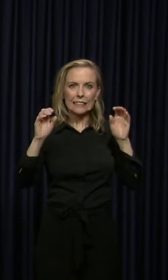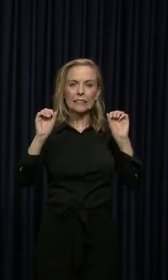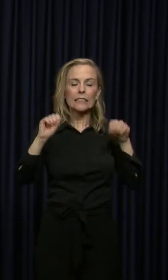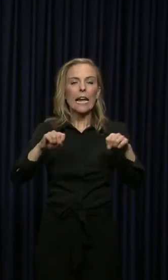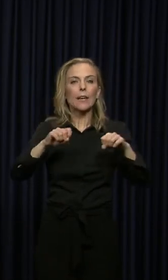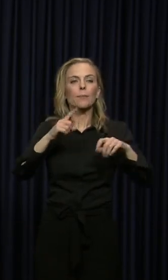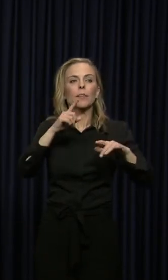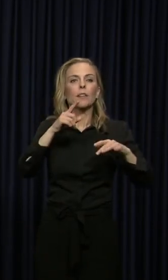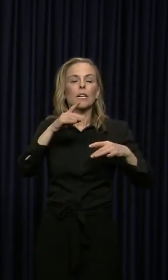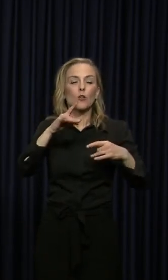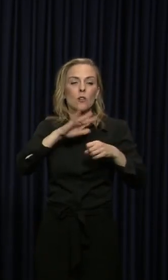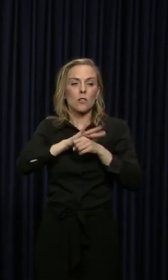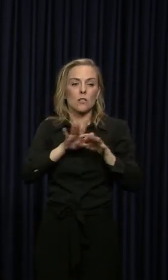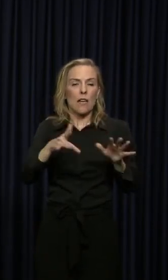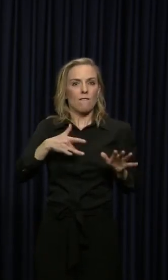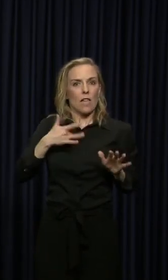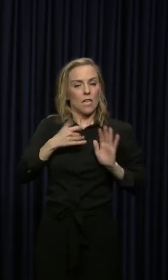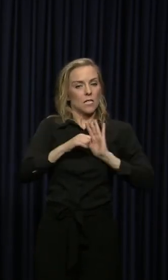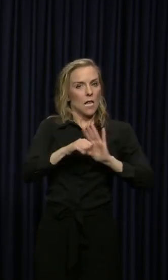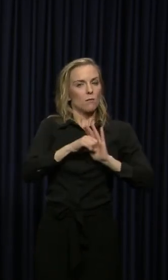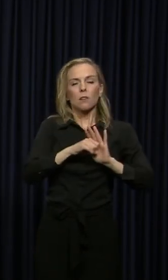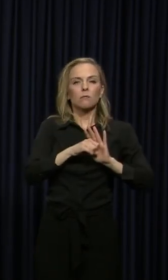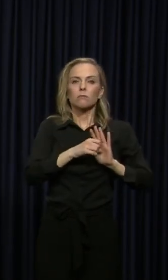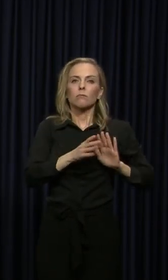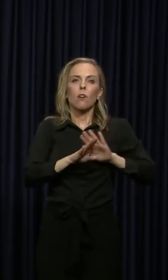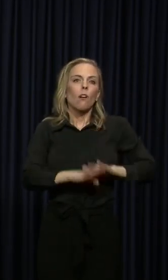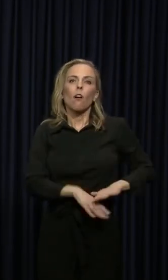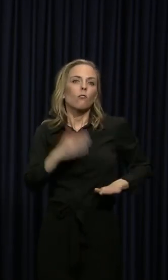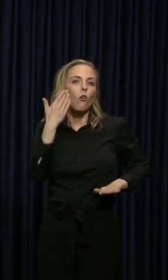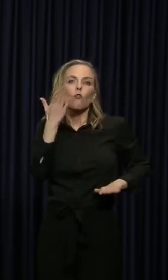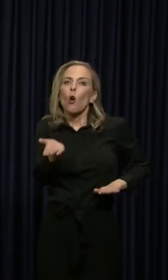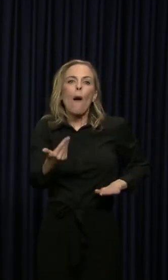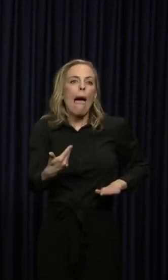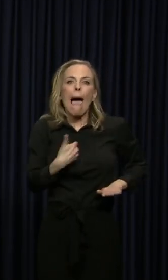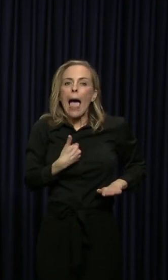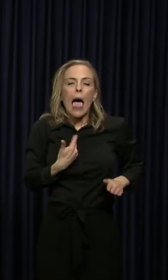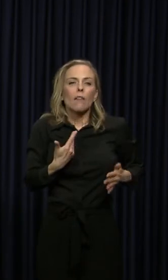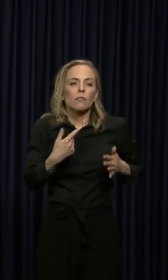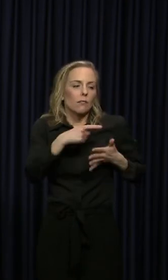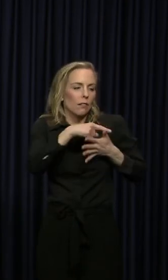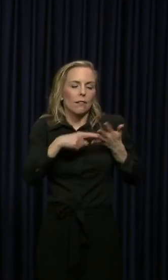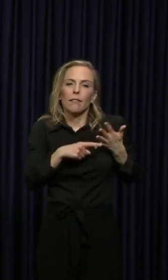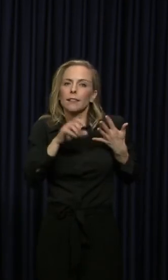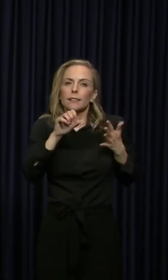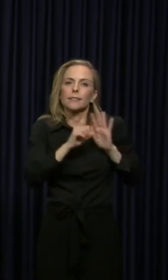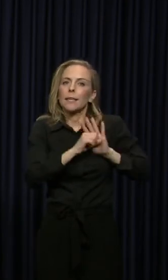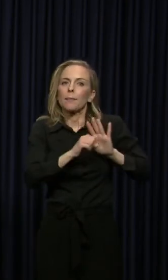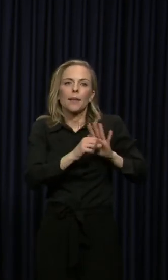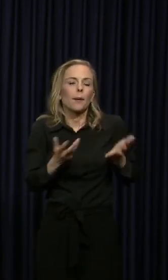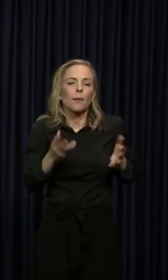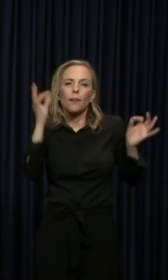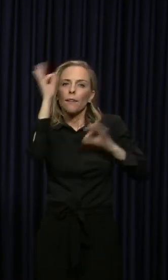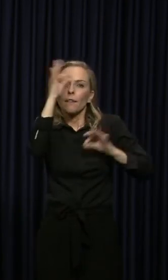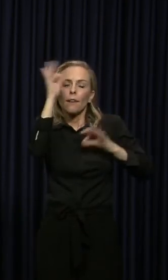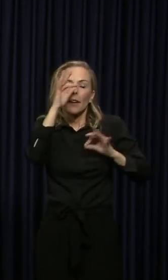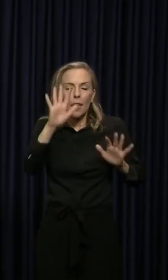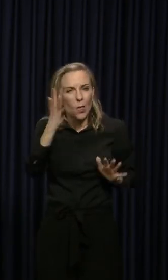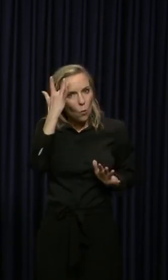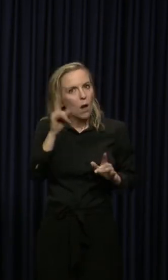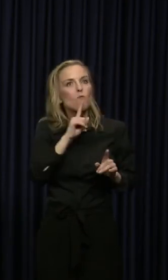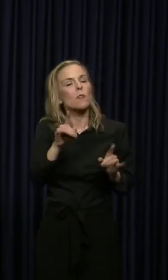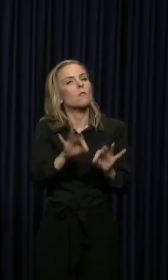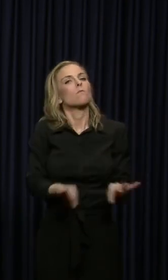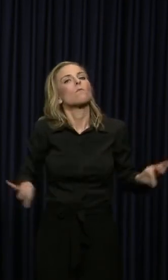for up to two weeks. Some people may never have symptoms at all. So this is really,